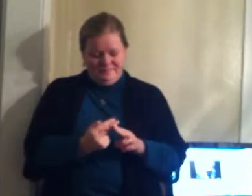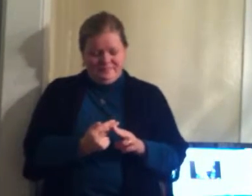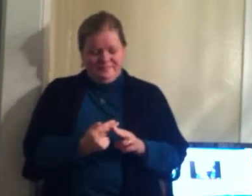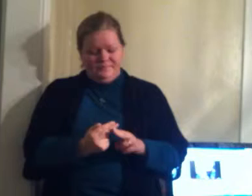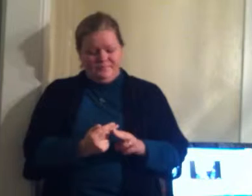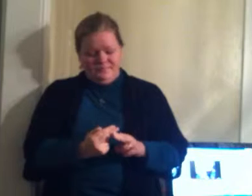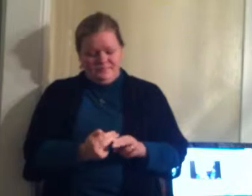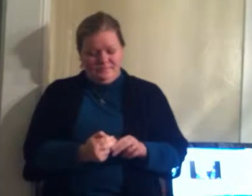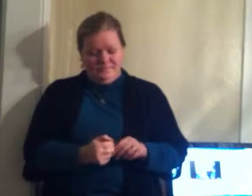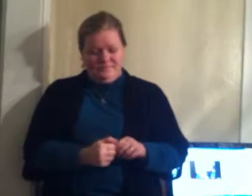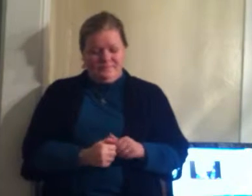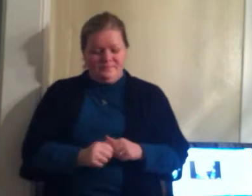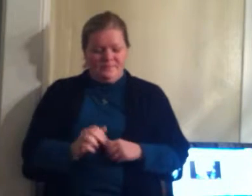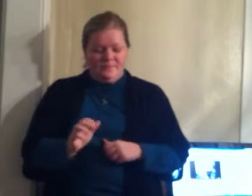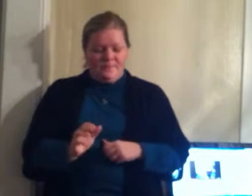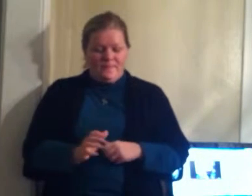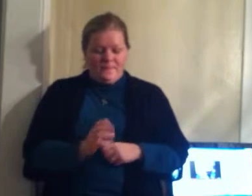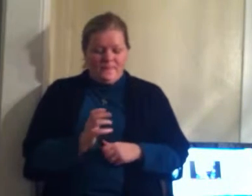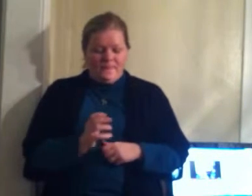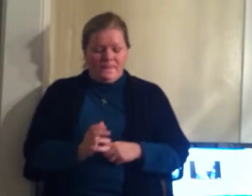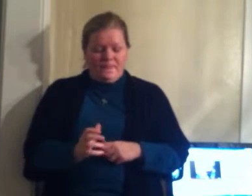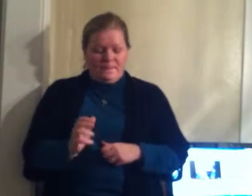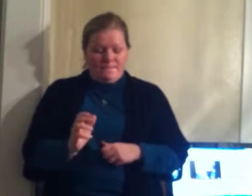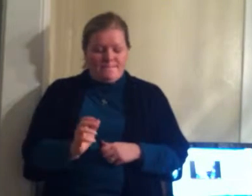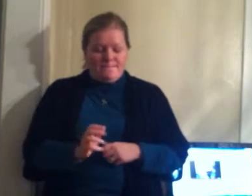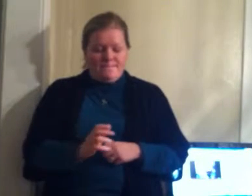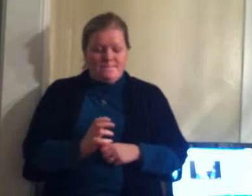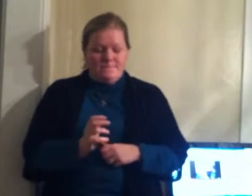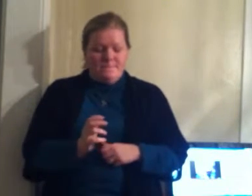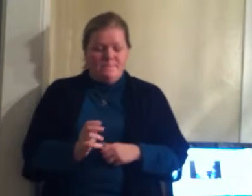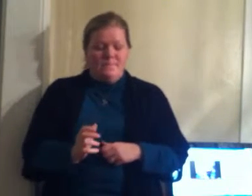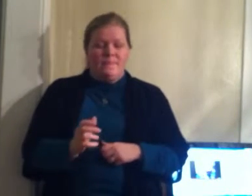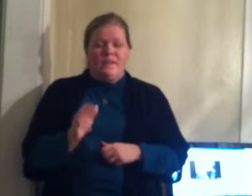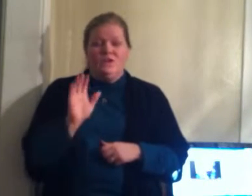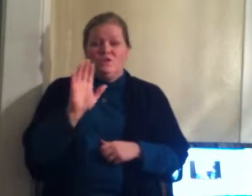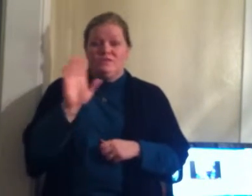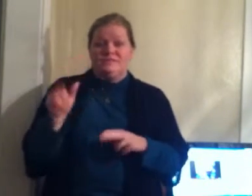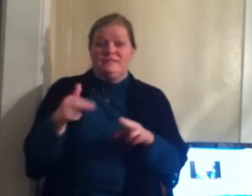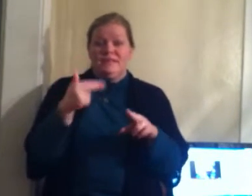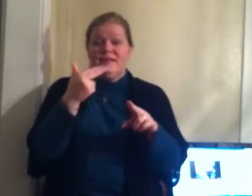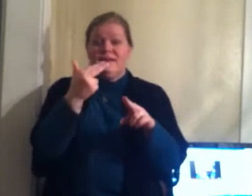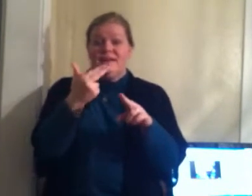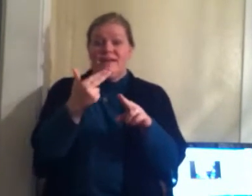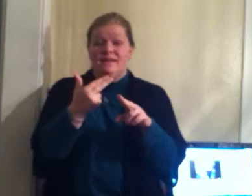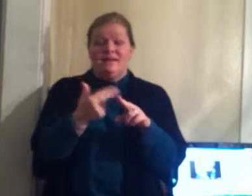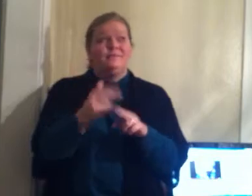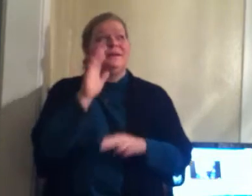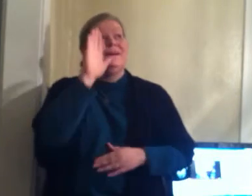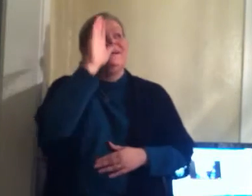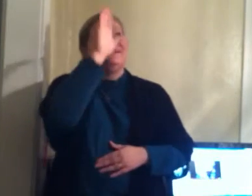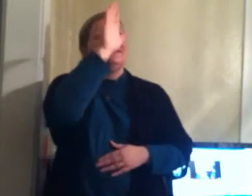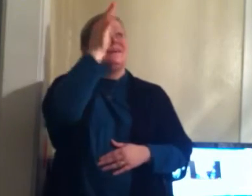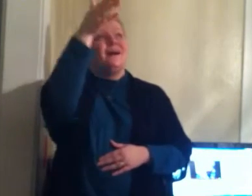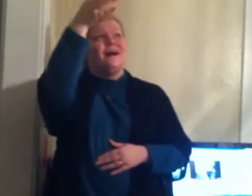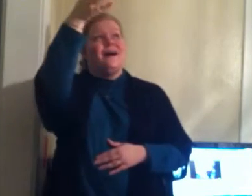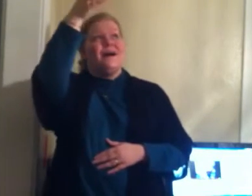And I'll take it out